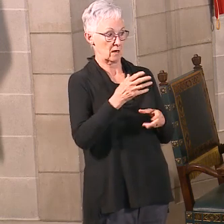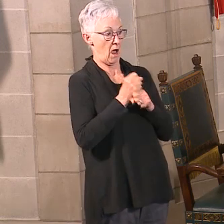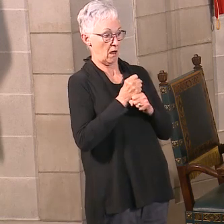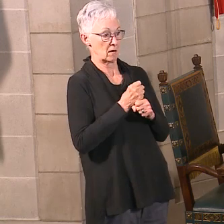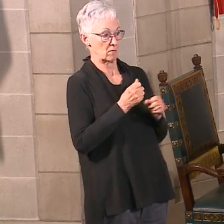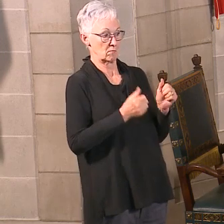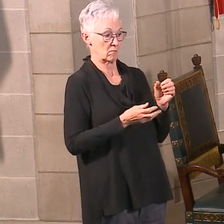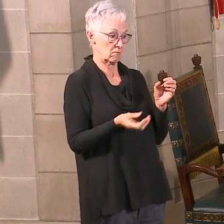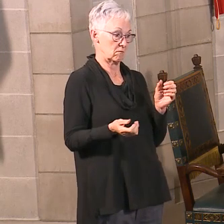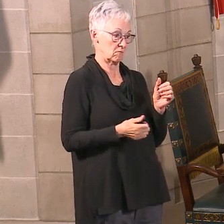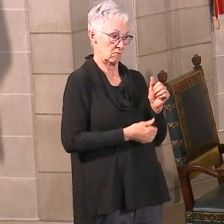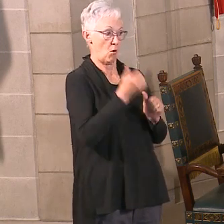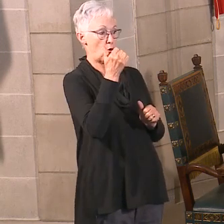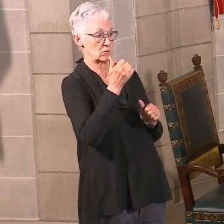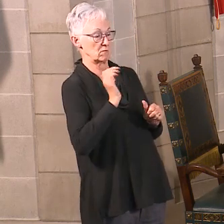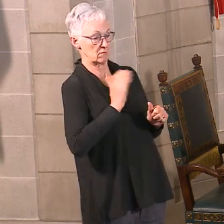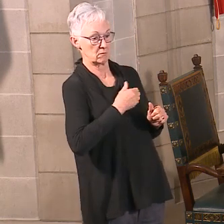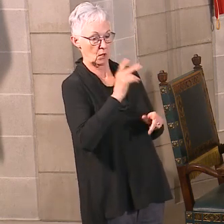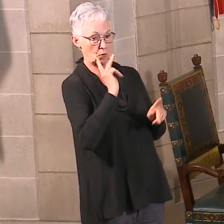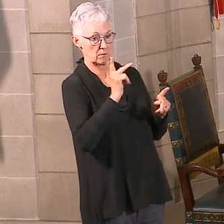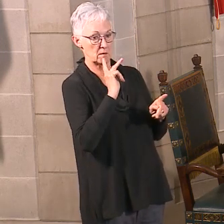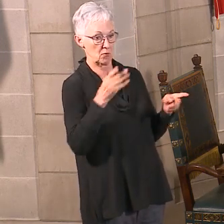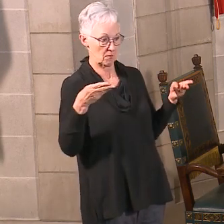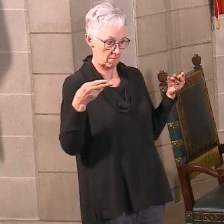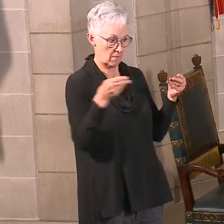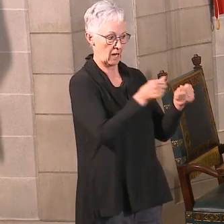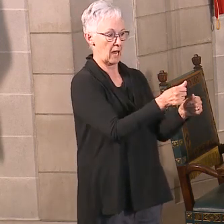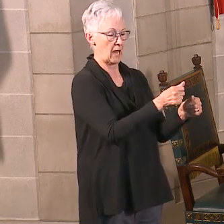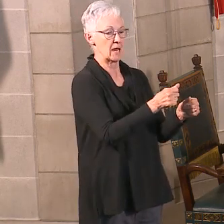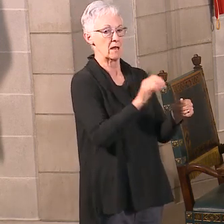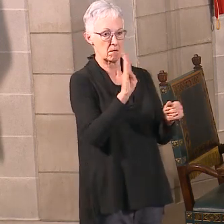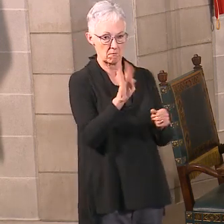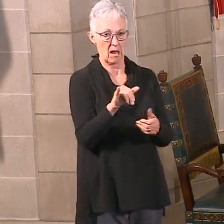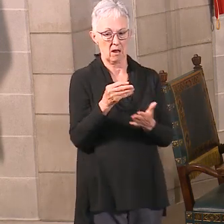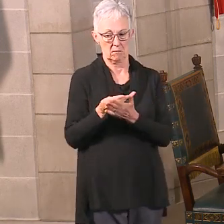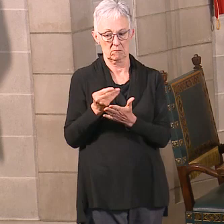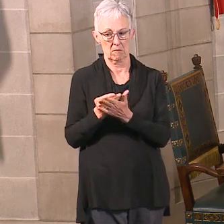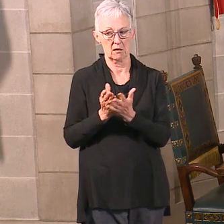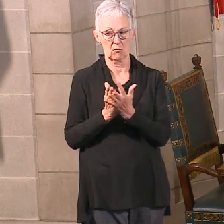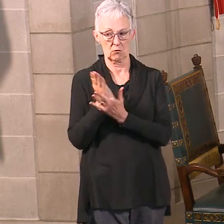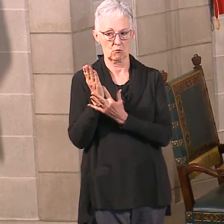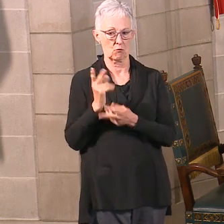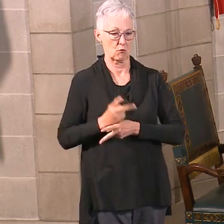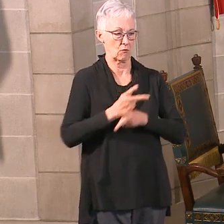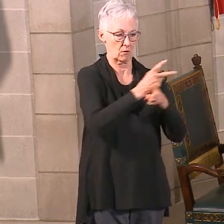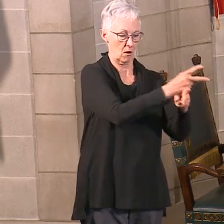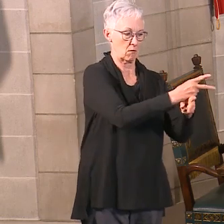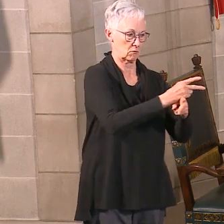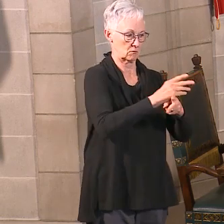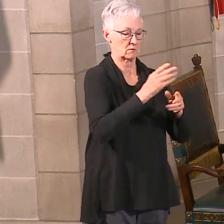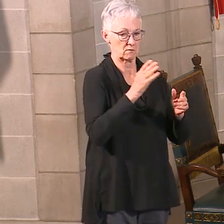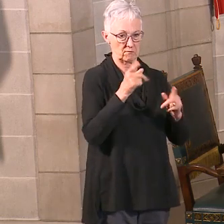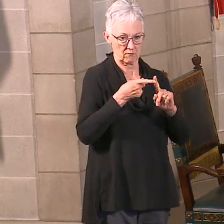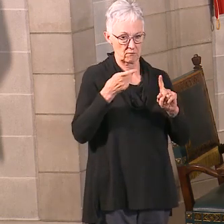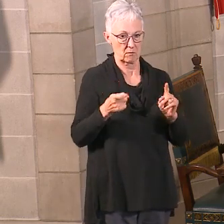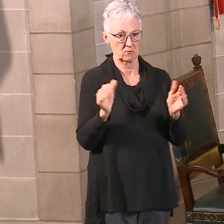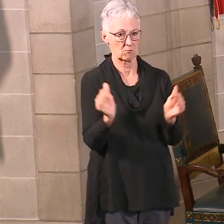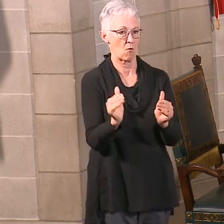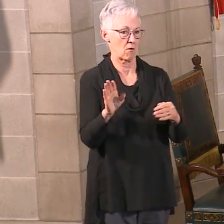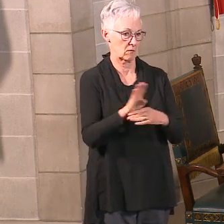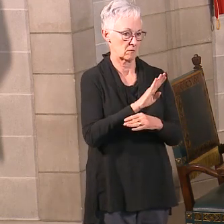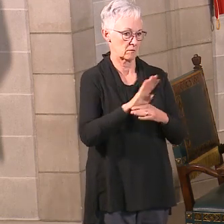So that's a big deal, and I really want to say thank you to all the folks who did that. Now, in a follow-on to that,